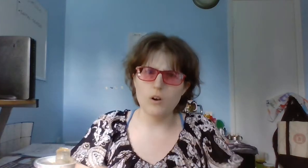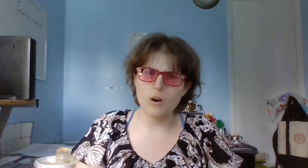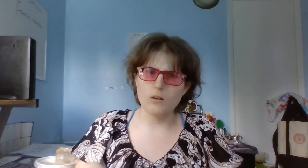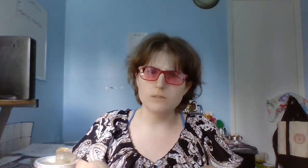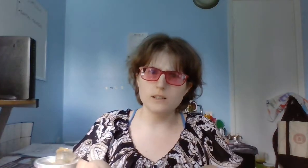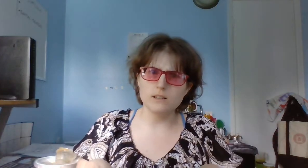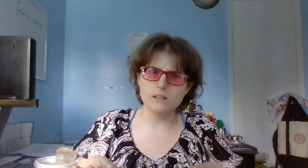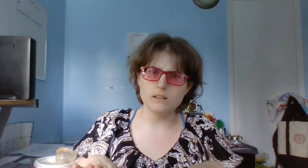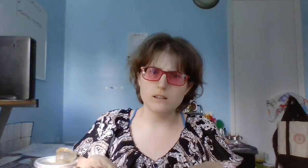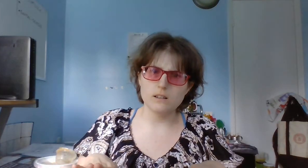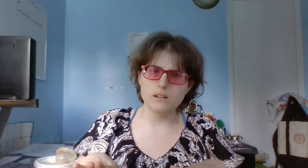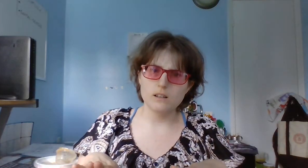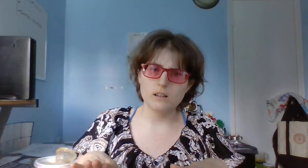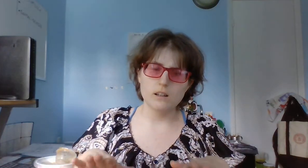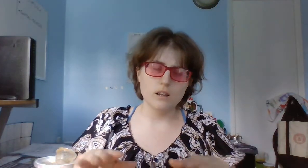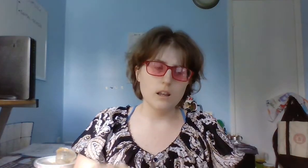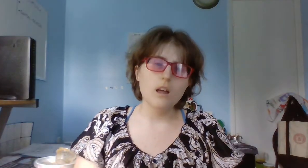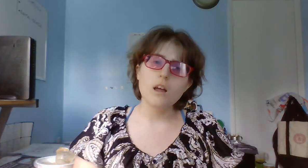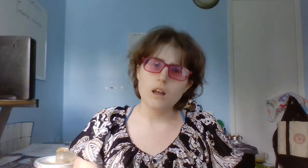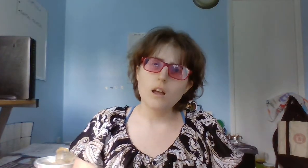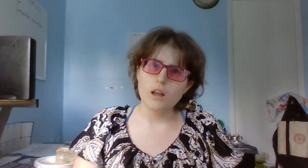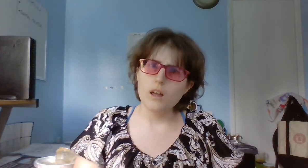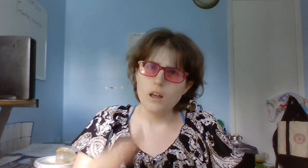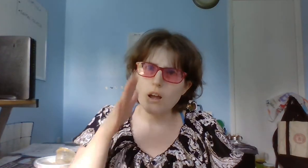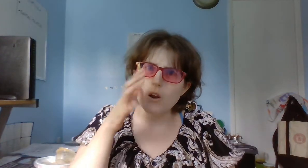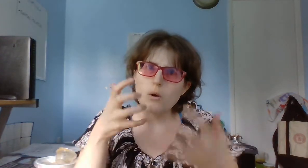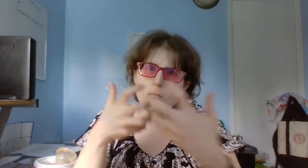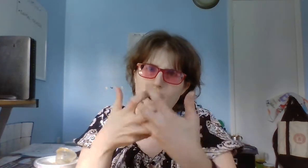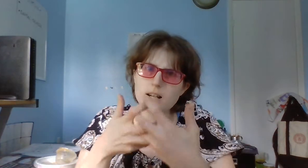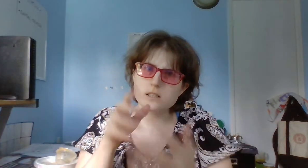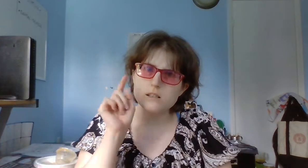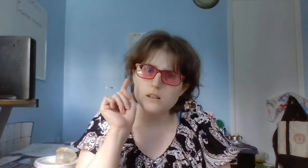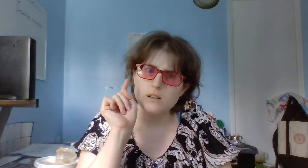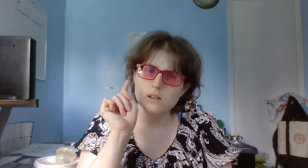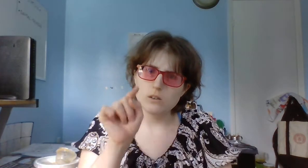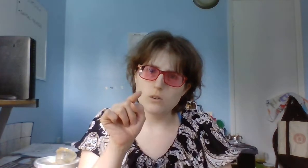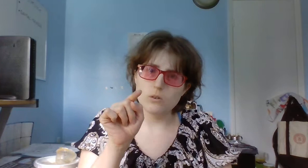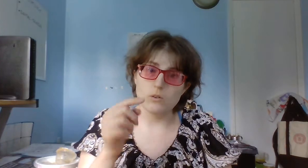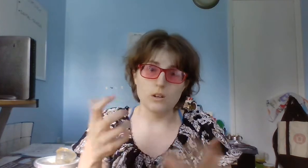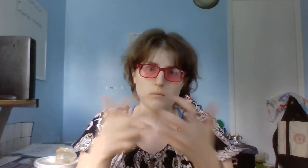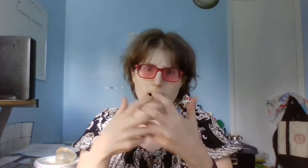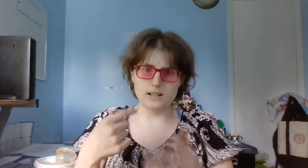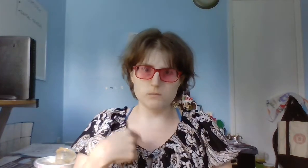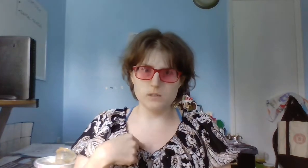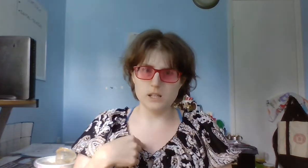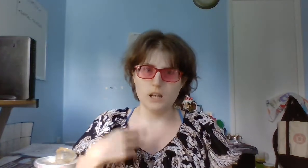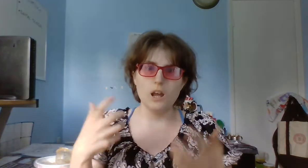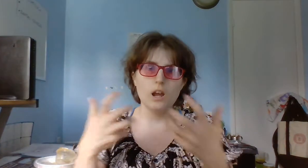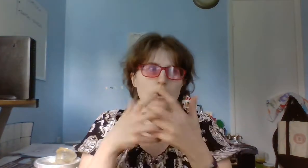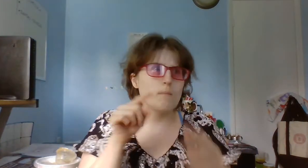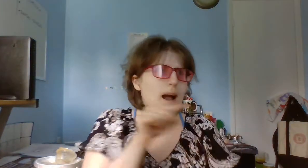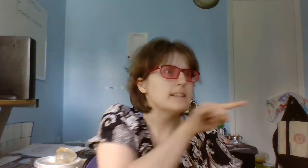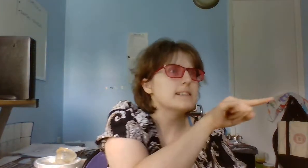calmness. this will match you. It'll match you. It'll match